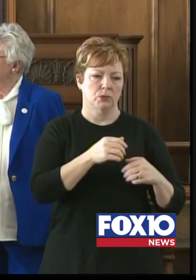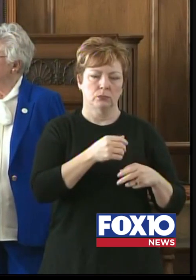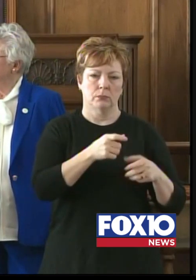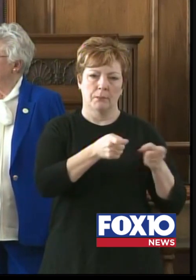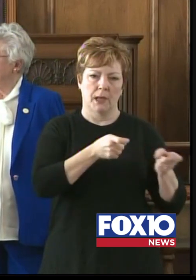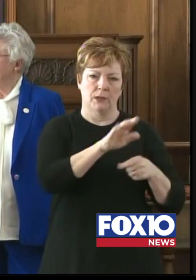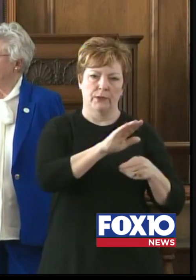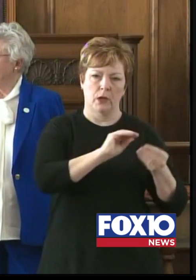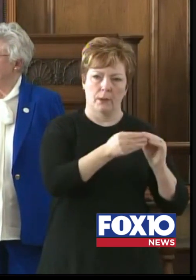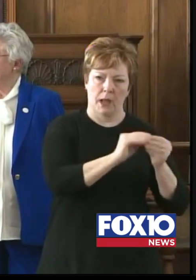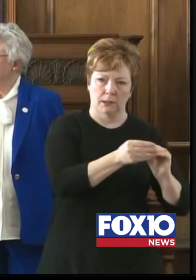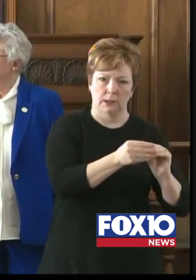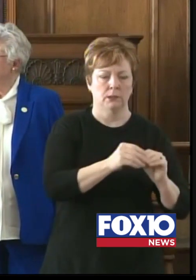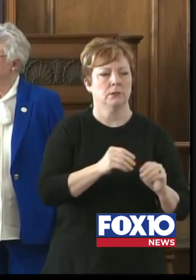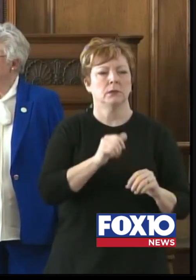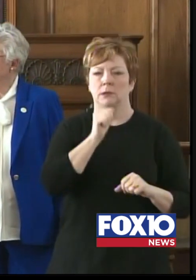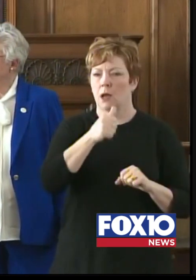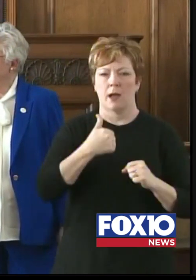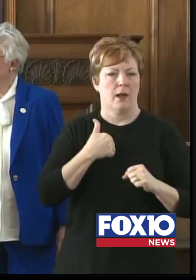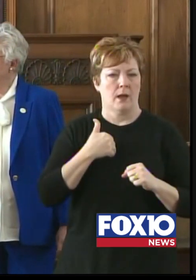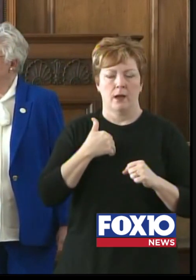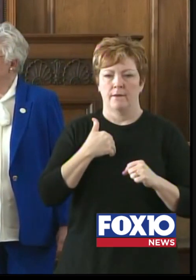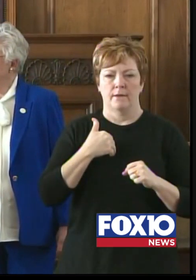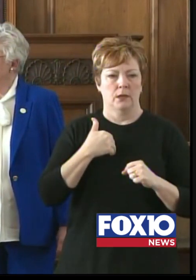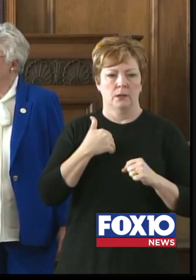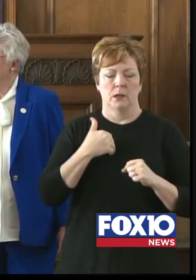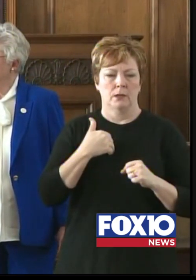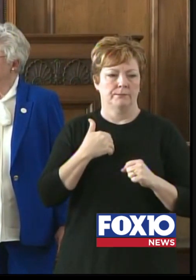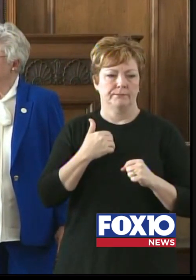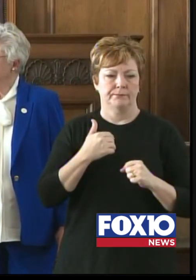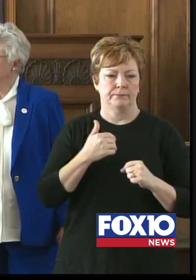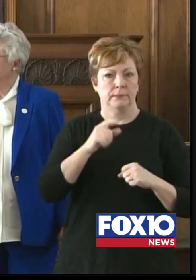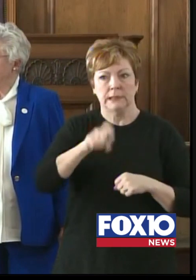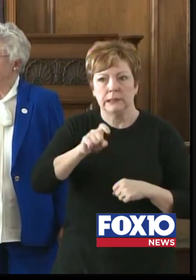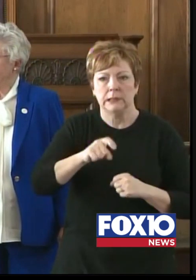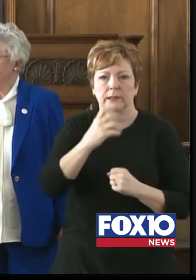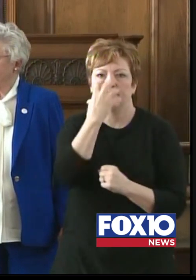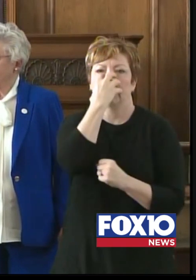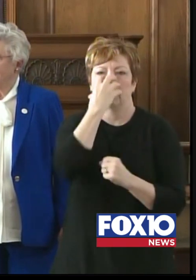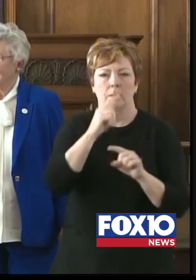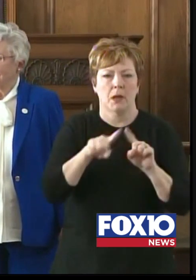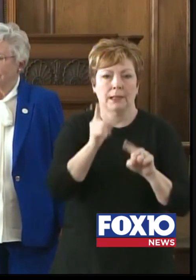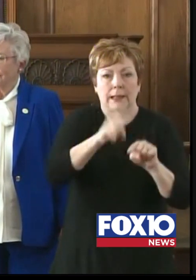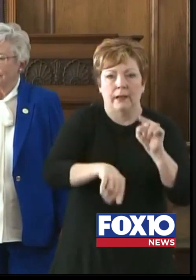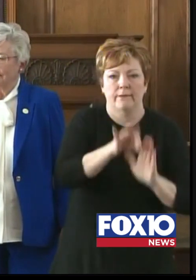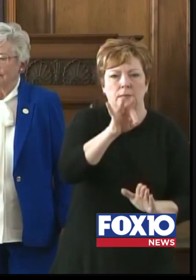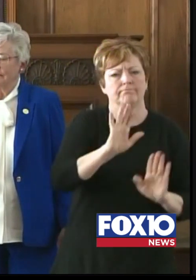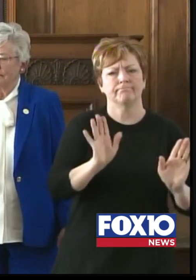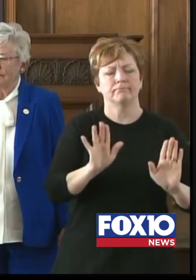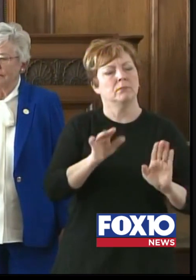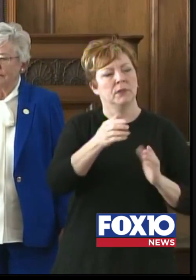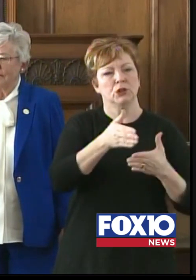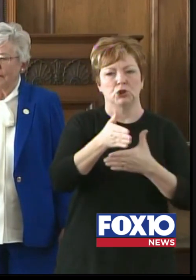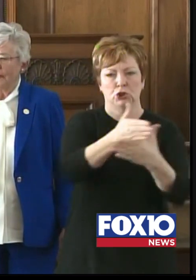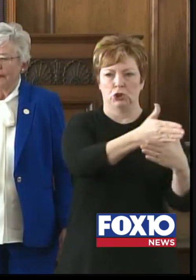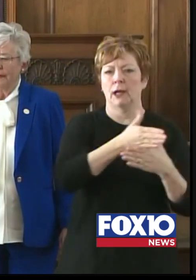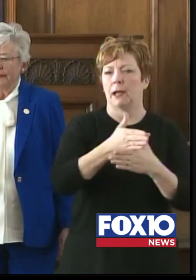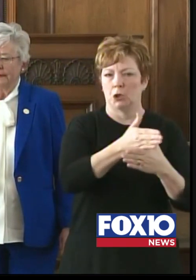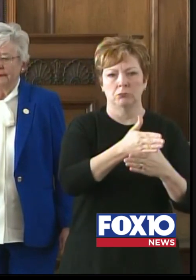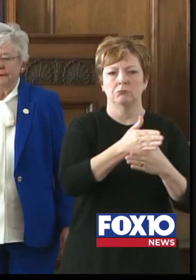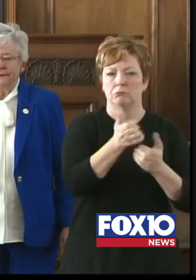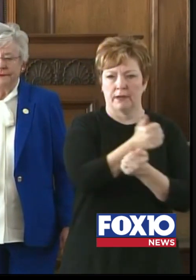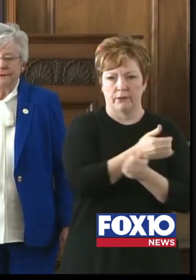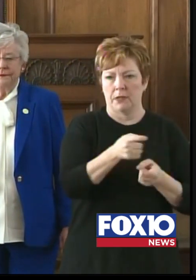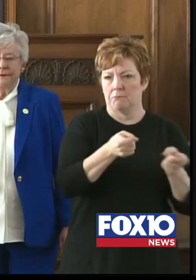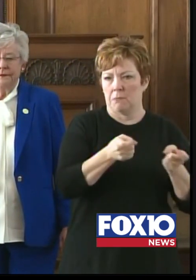not had ventilator shortages like we had thought or when they have had that short term. They've been able to share among themselves and manage that.